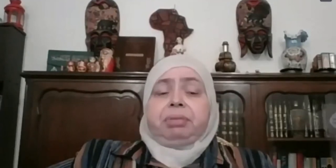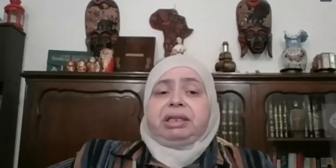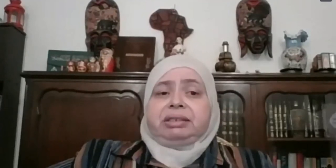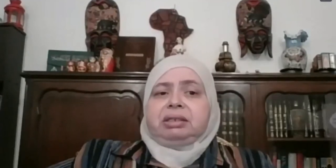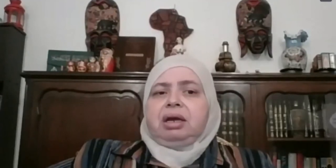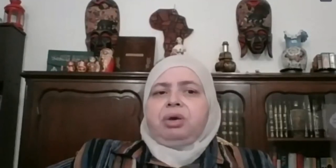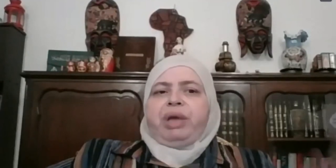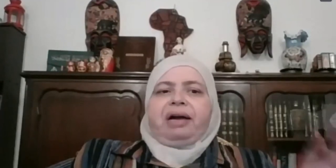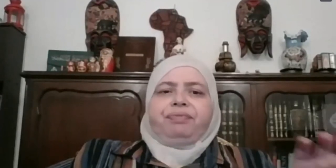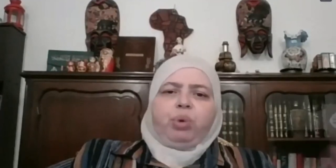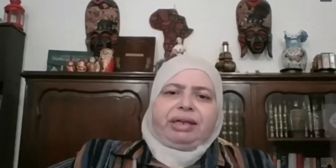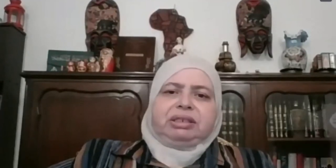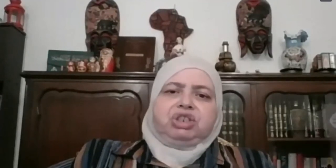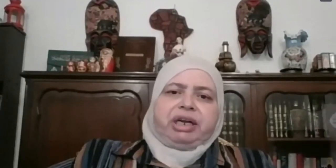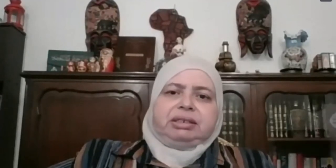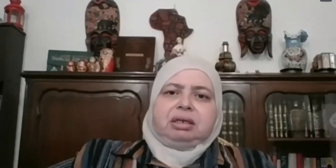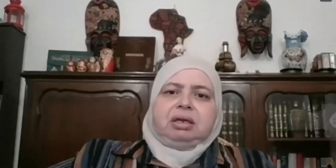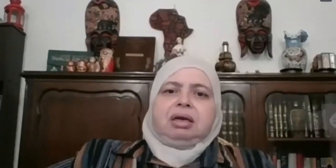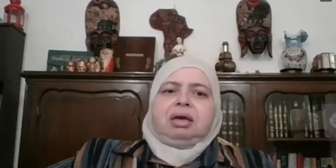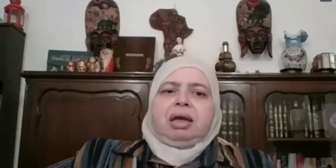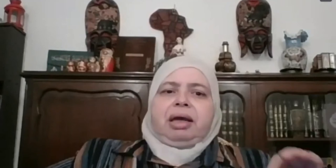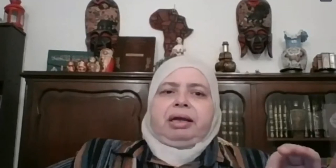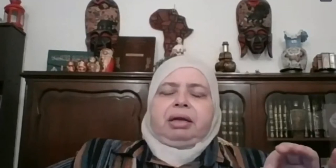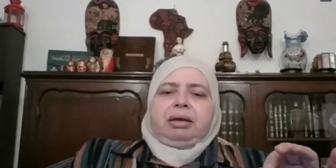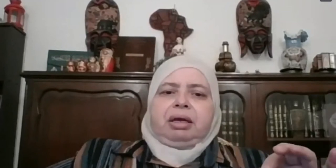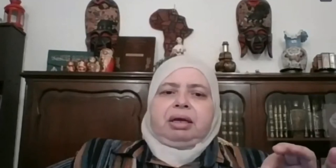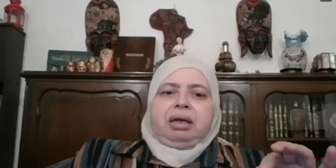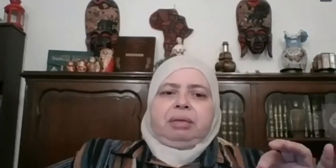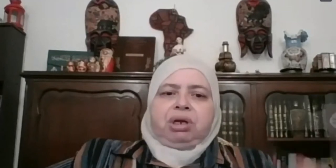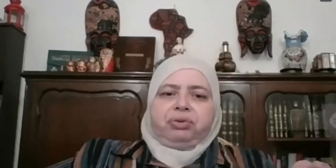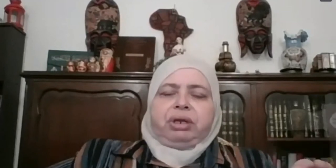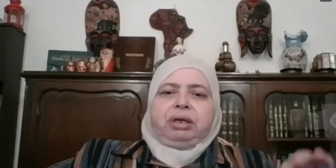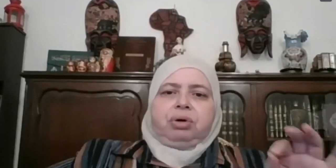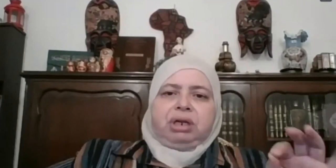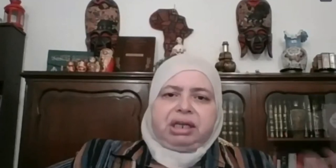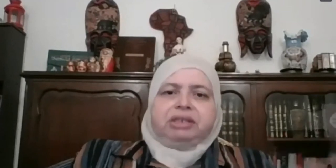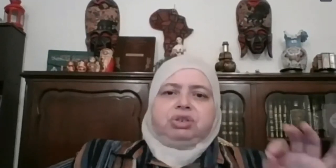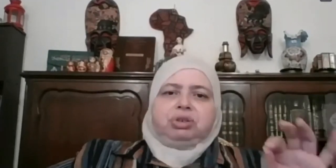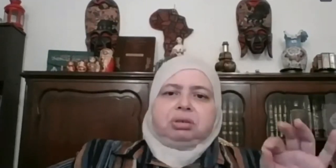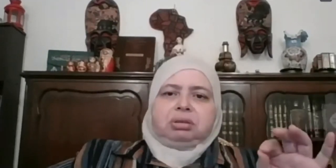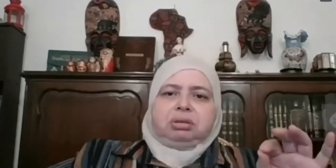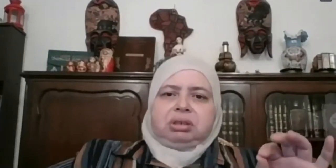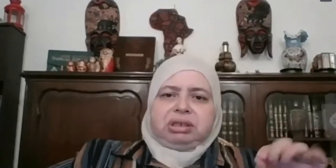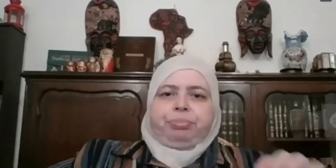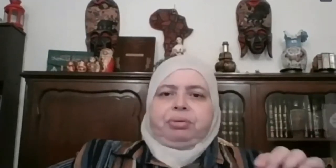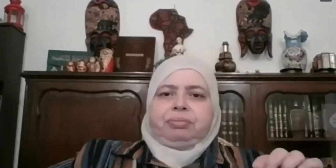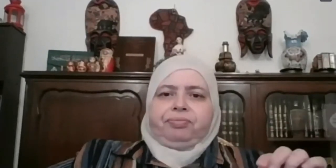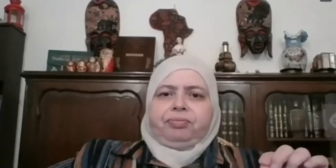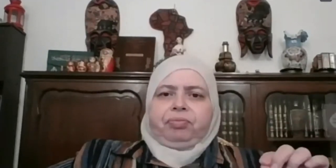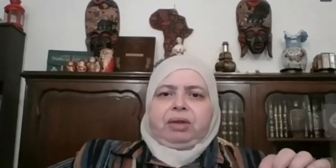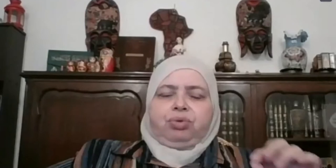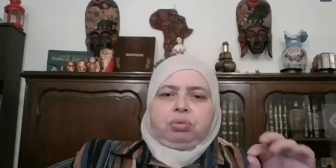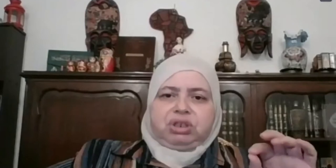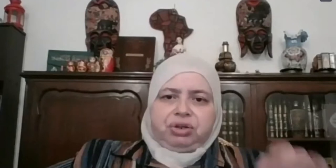we have quality checks and monitoring on each step to